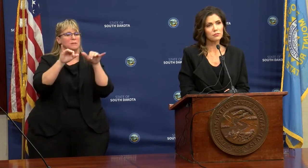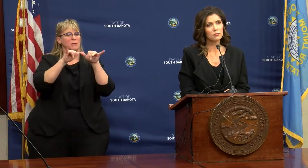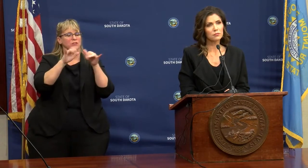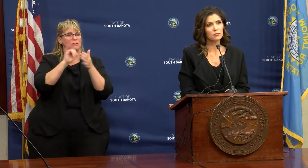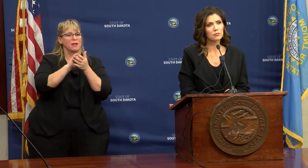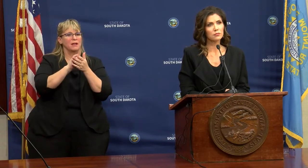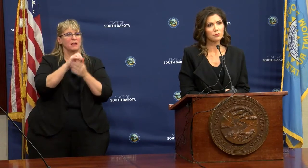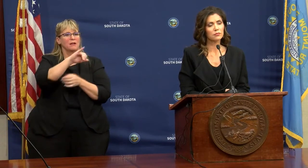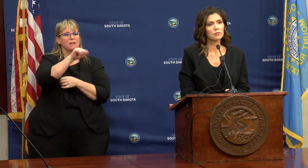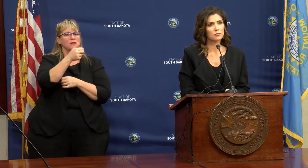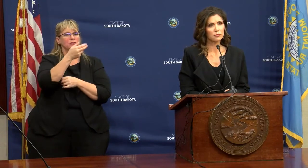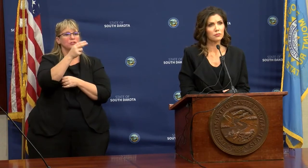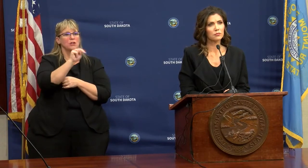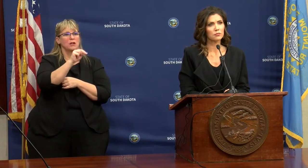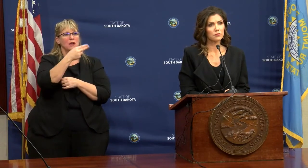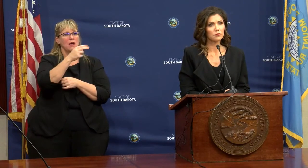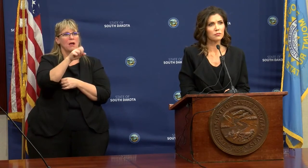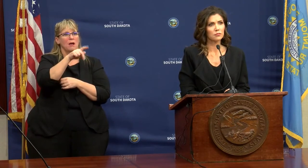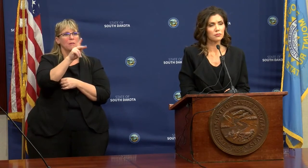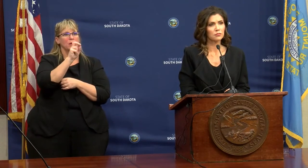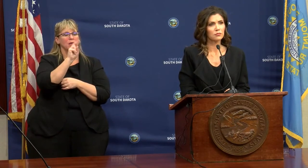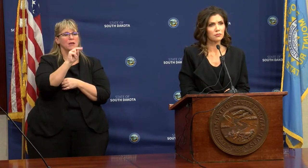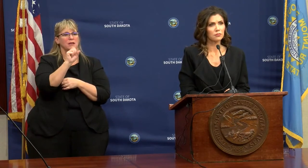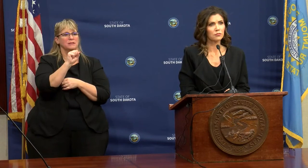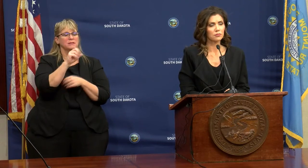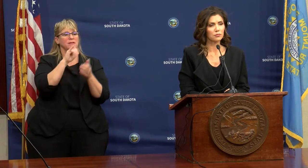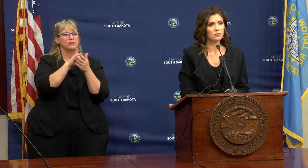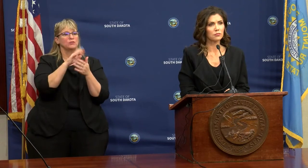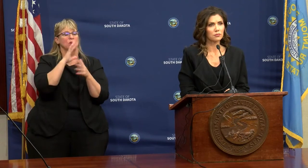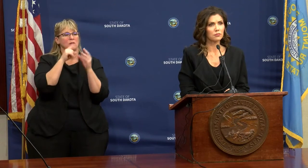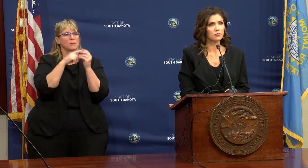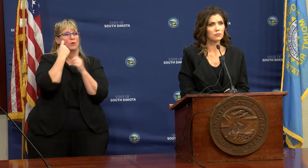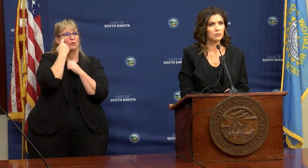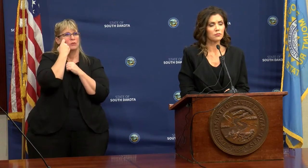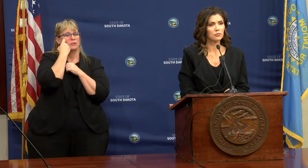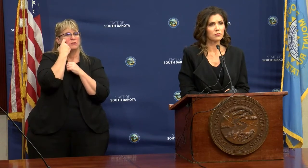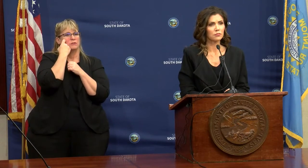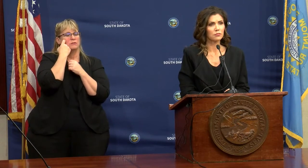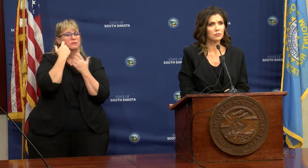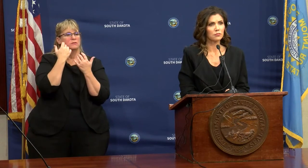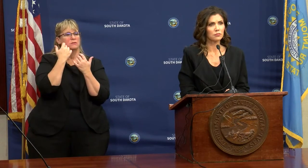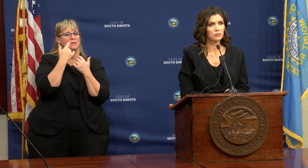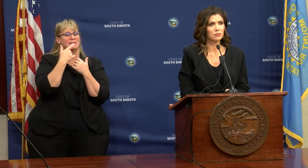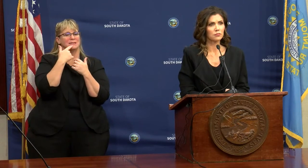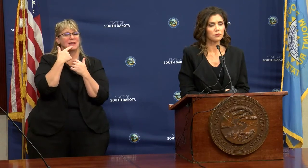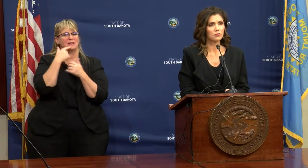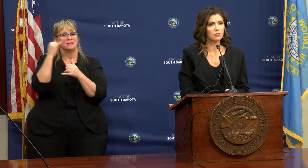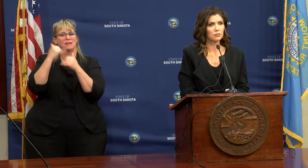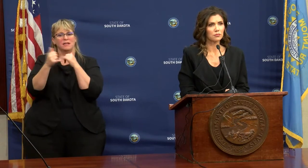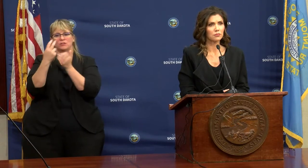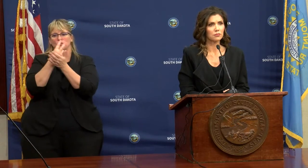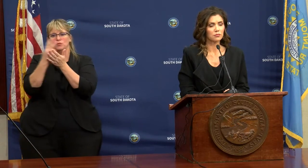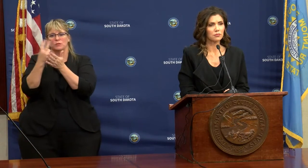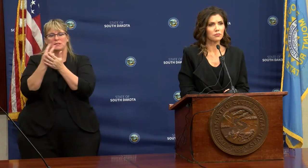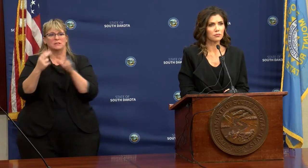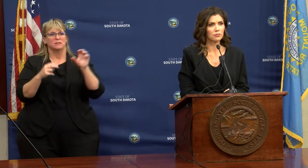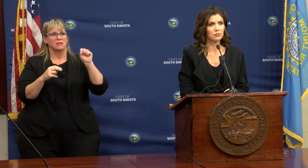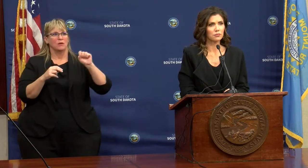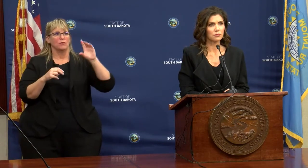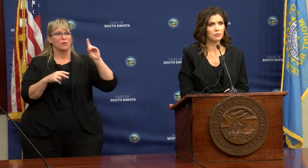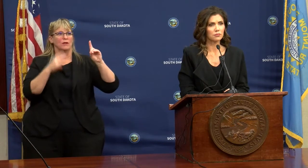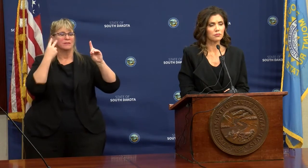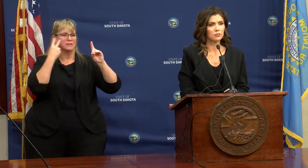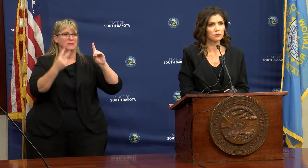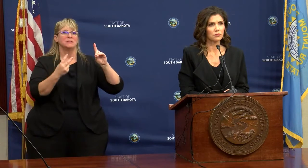The John Hopkins dashboard that you had referenced earlier says that over the last two weeks, South Dakota has